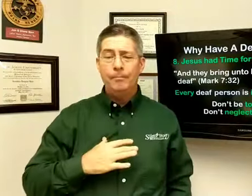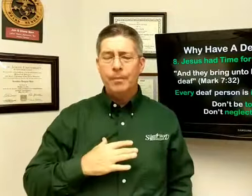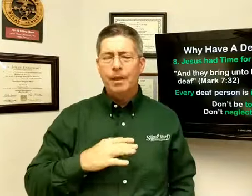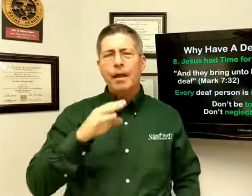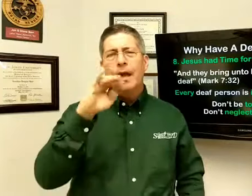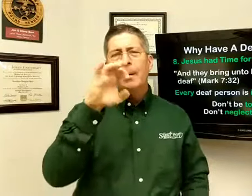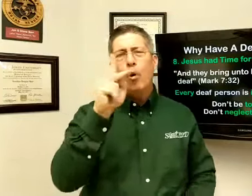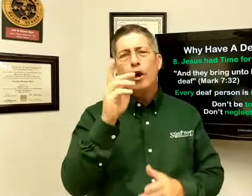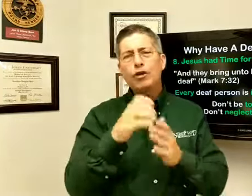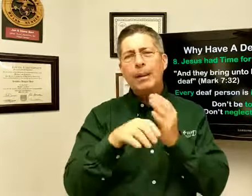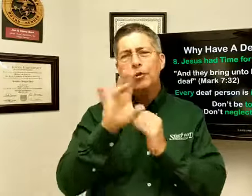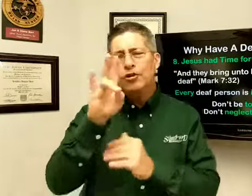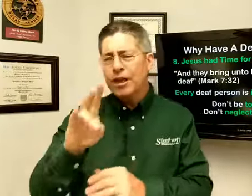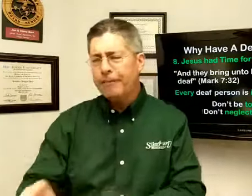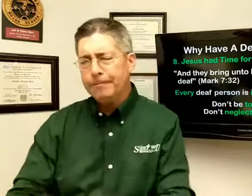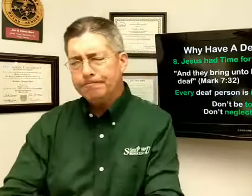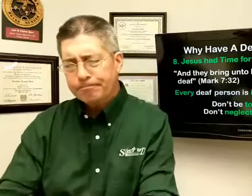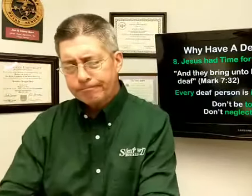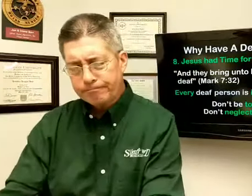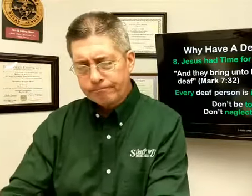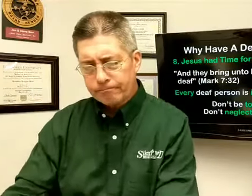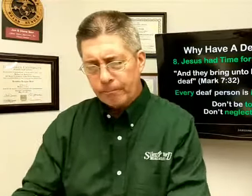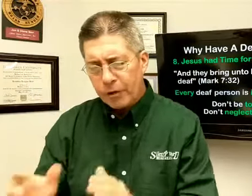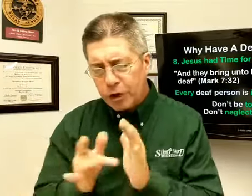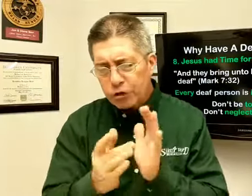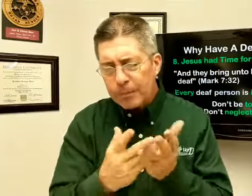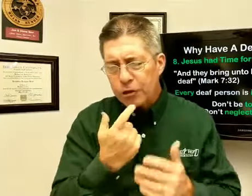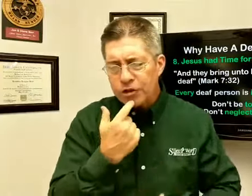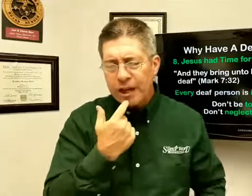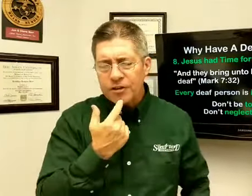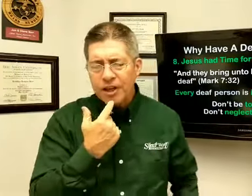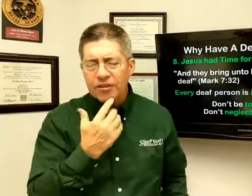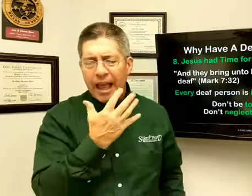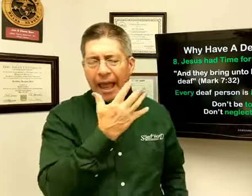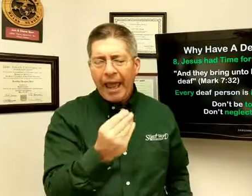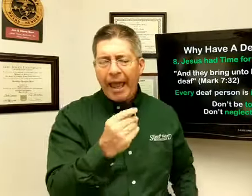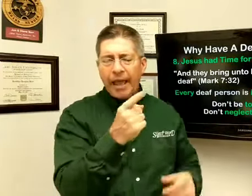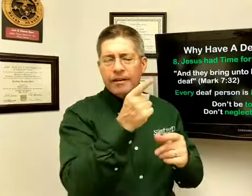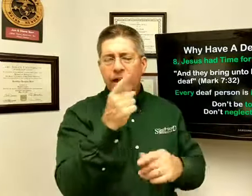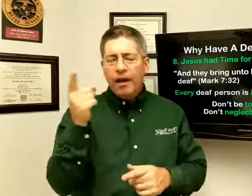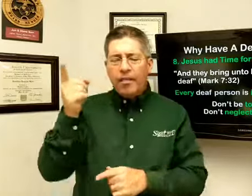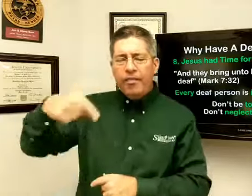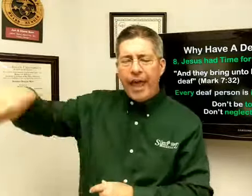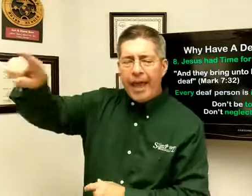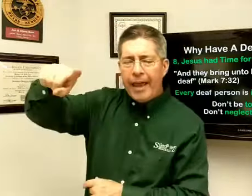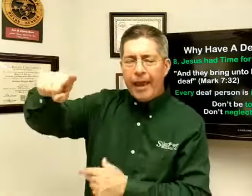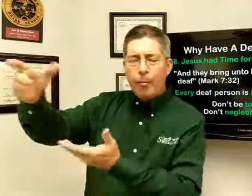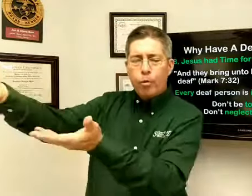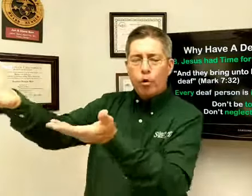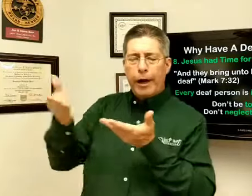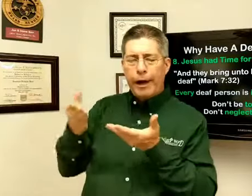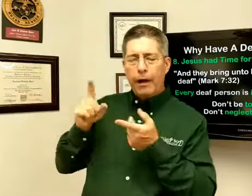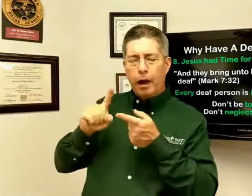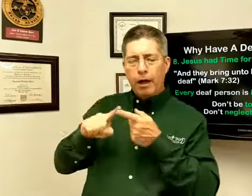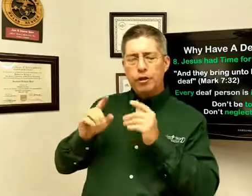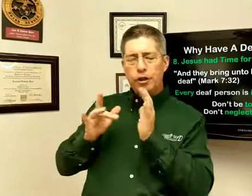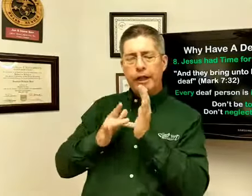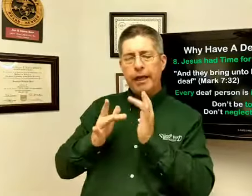In Mark chapter 7, the scripture says this, And they bring unto him,